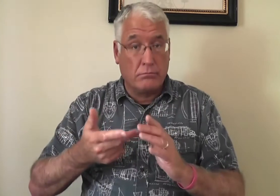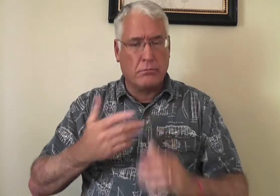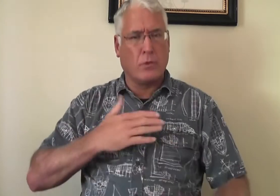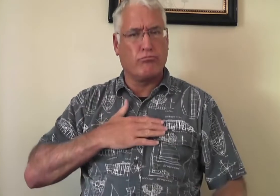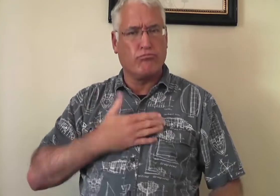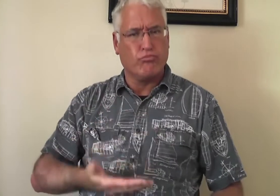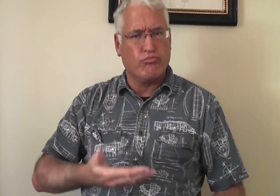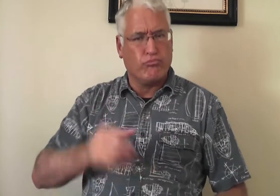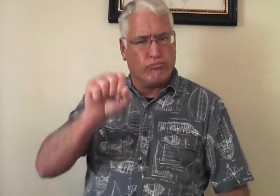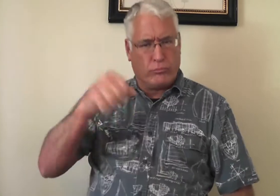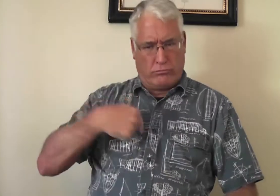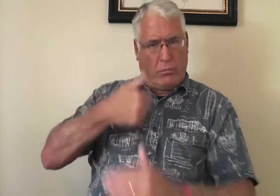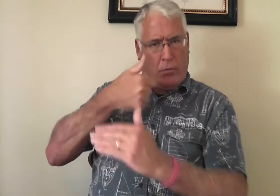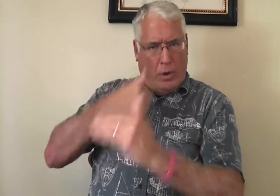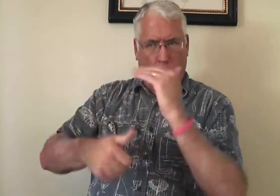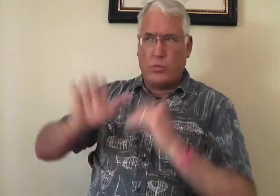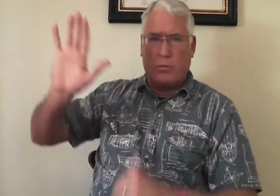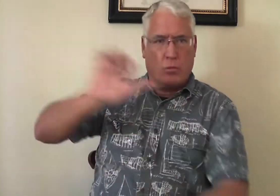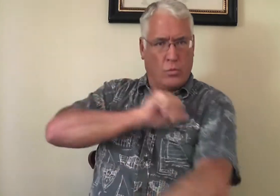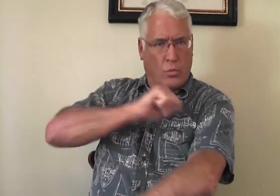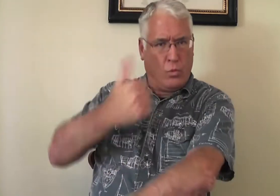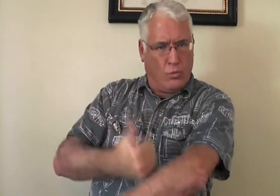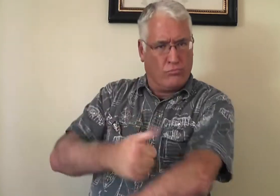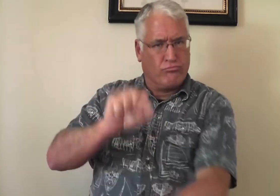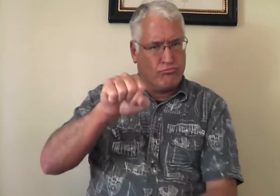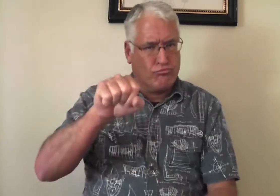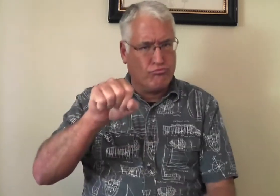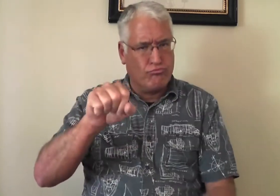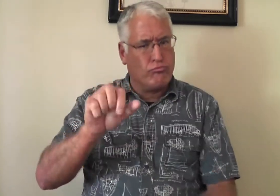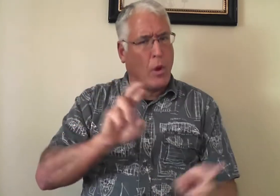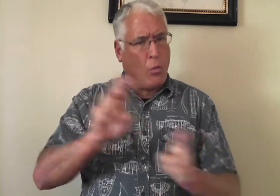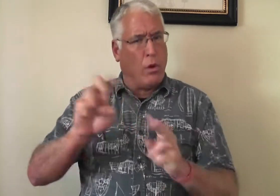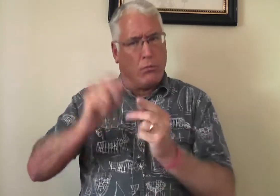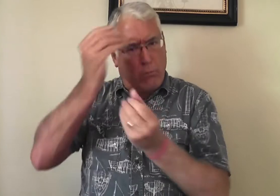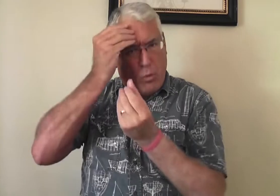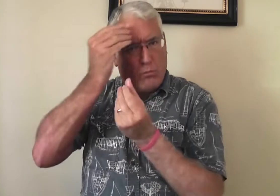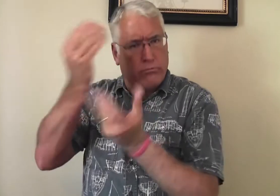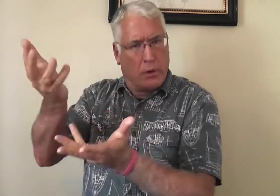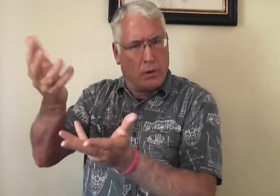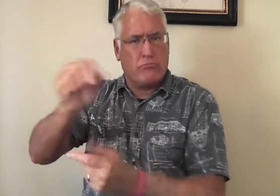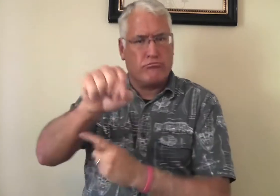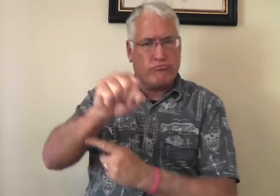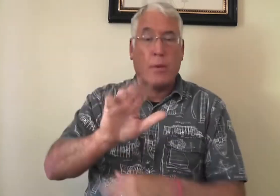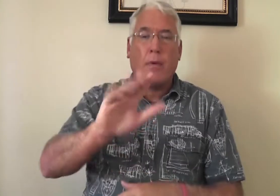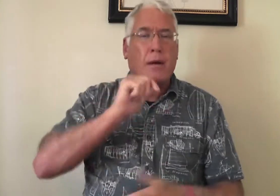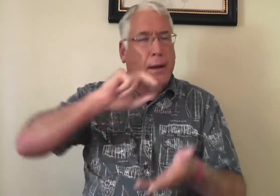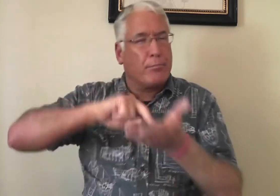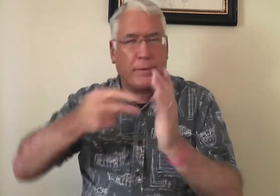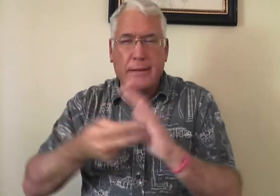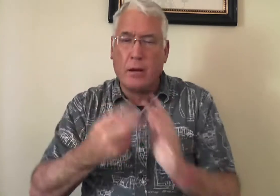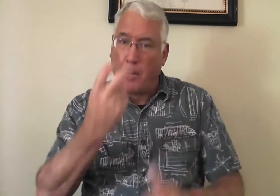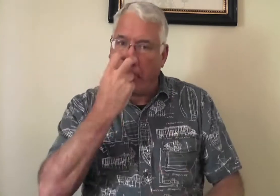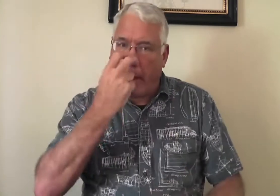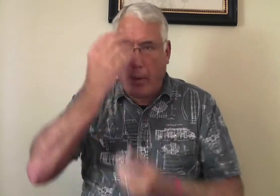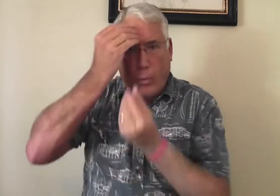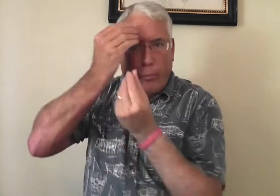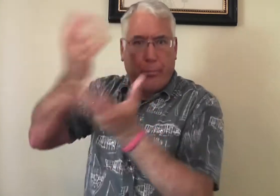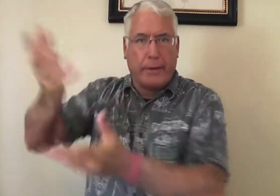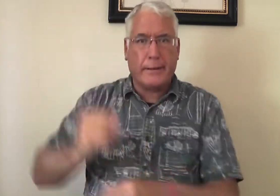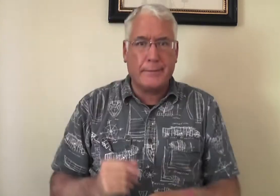That means to be willing to be under the authority. Yes, ready to obey. But that does not mean